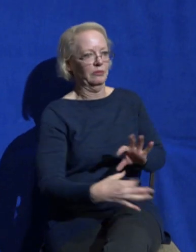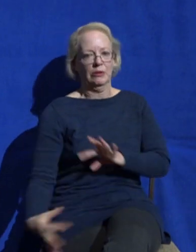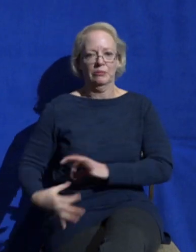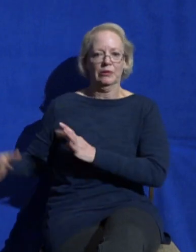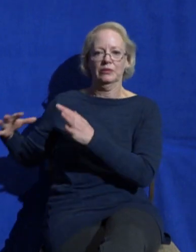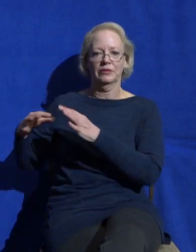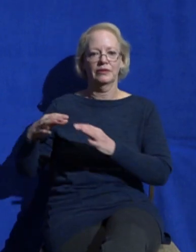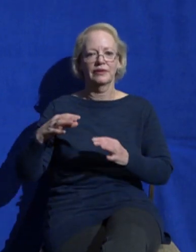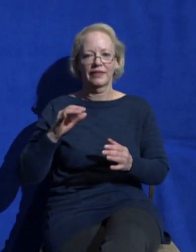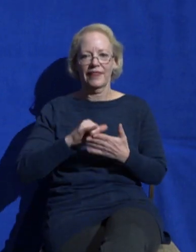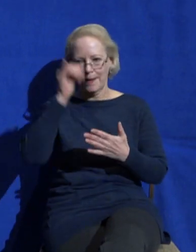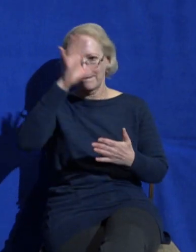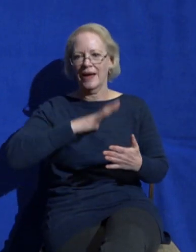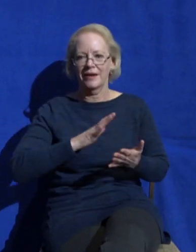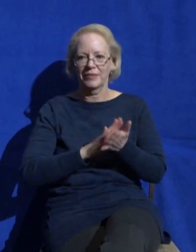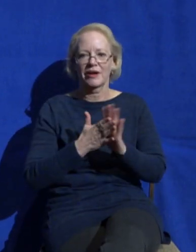You ever felt that way in your spiritual life?